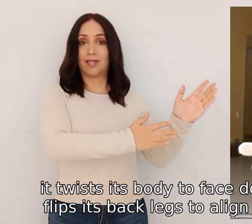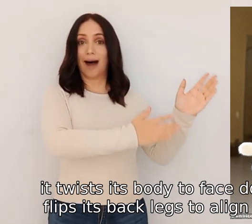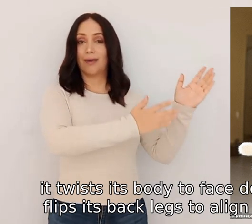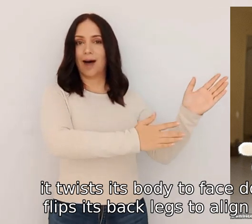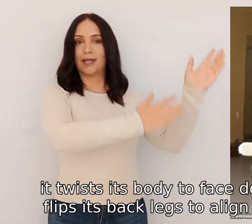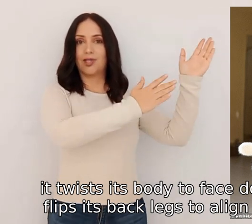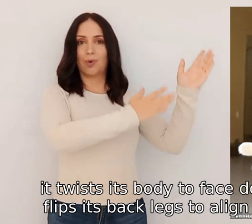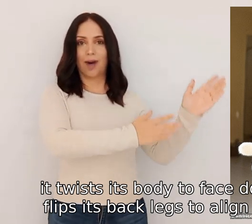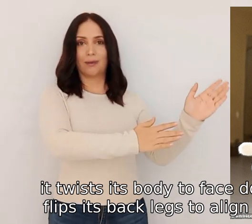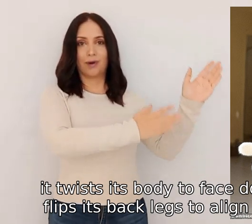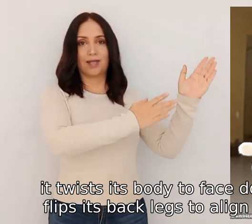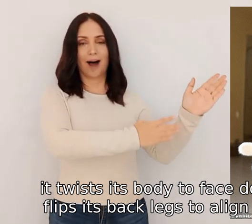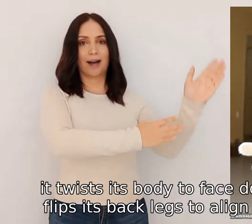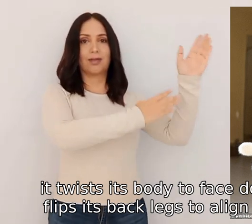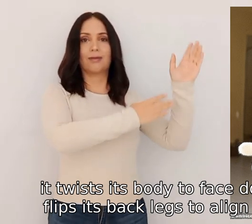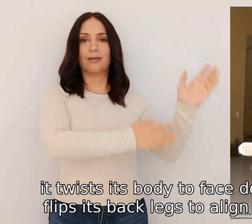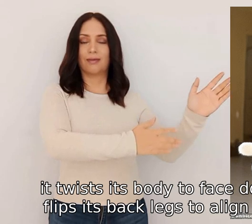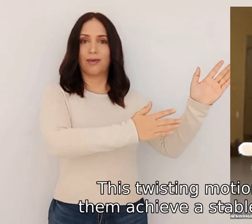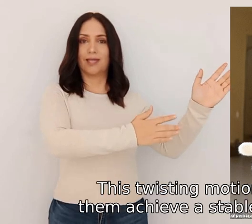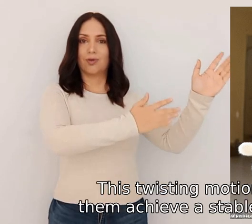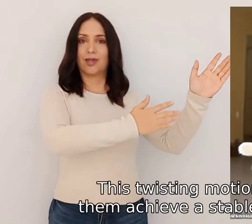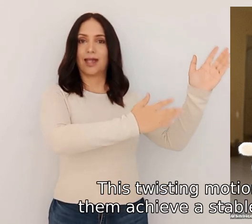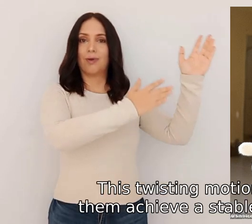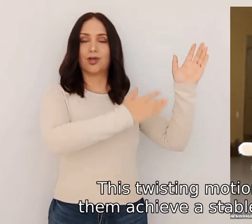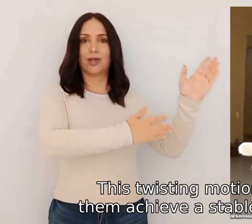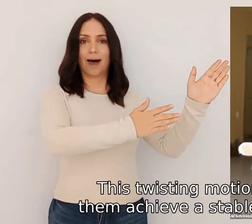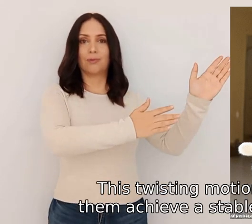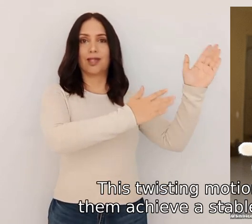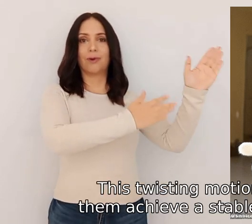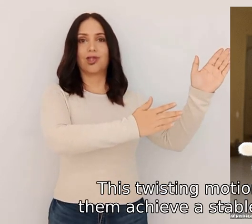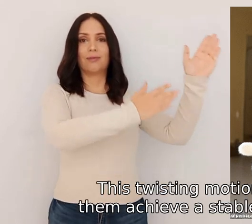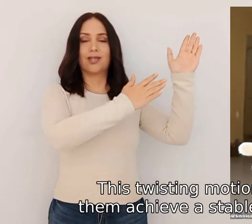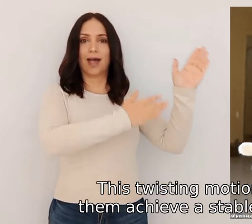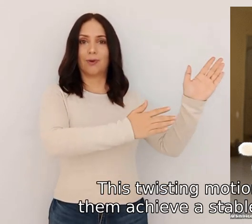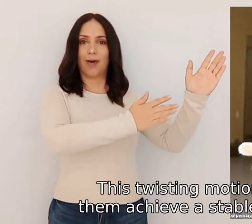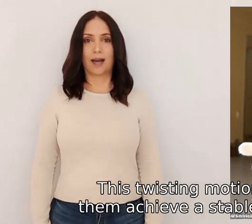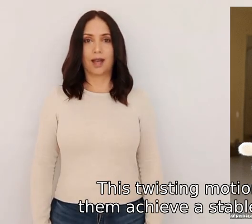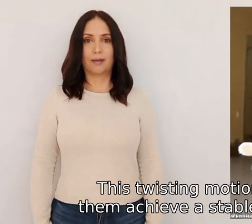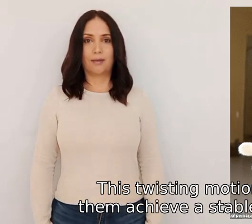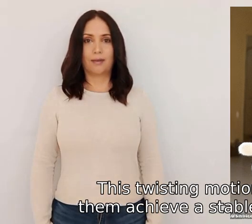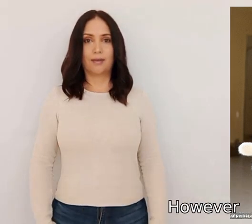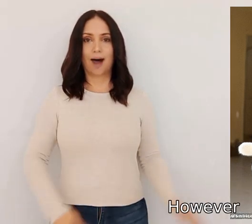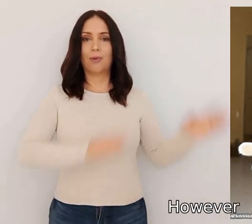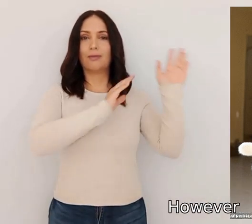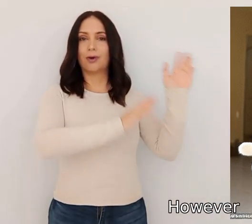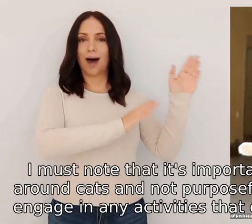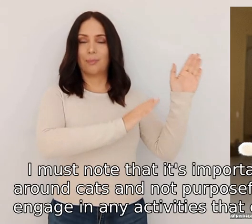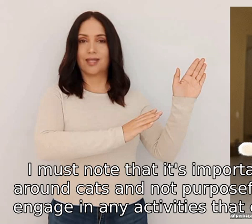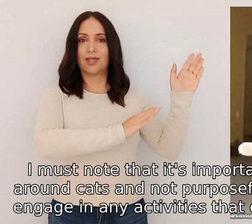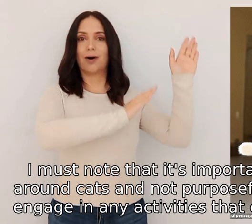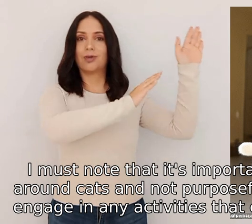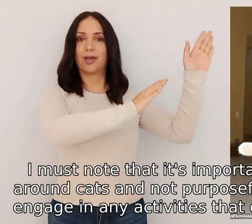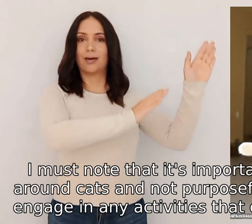flips its back legs to align with its head this twisting motion helps them achieve a stable landing however